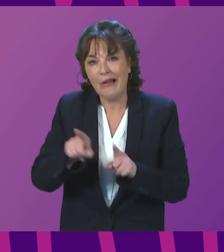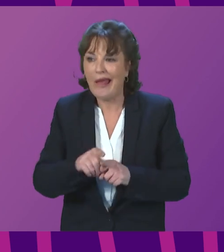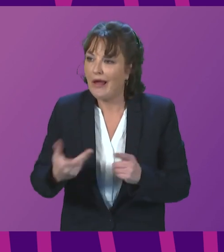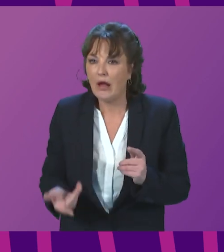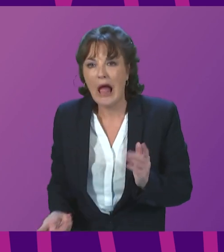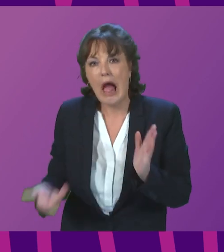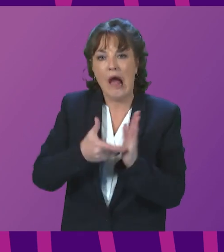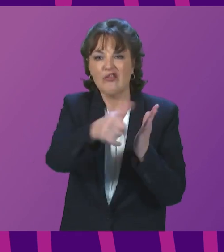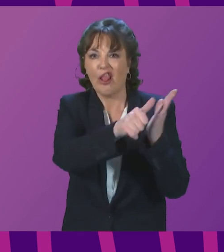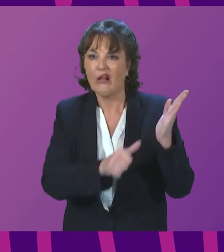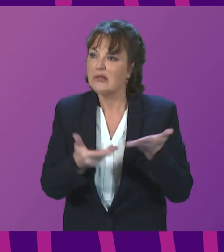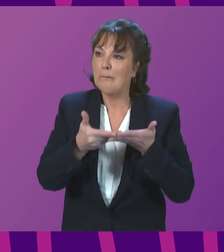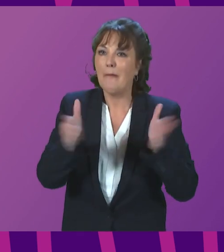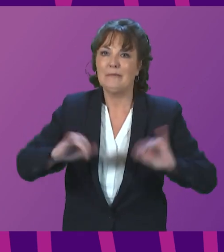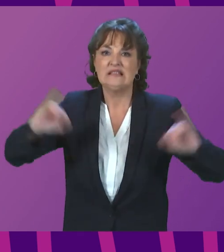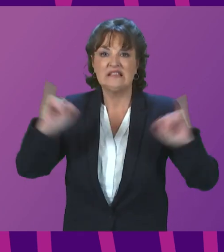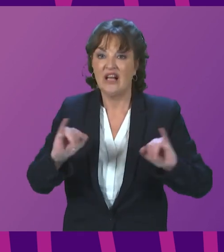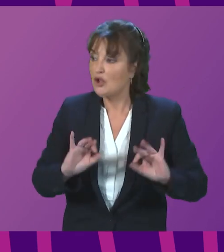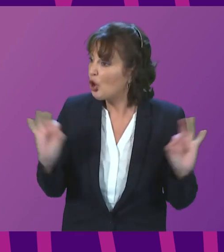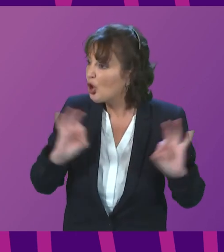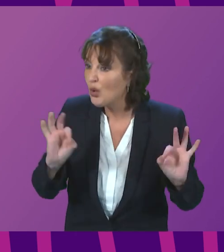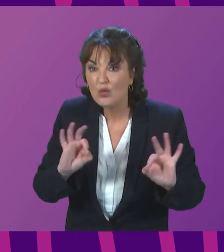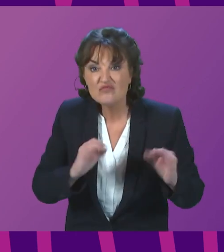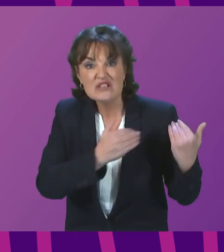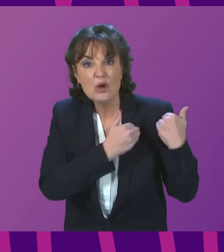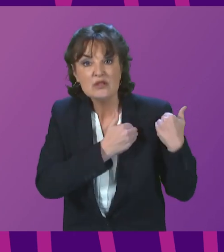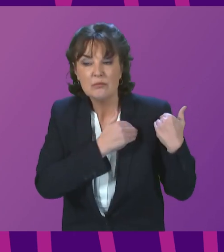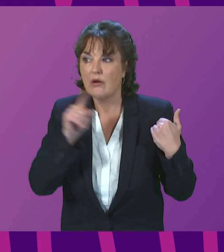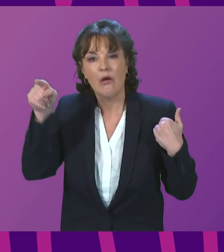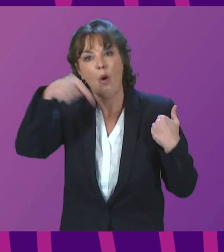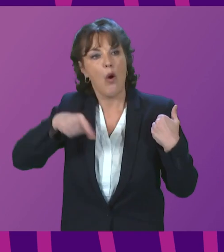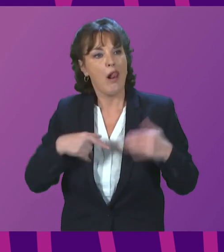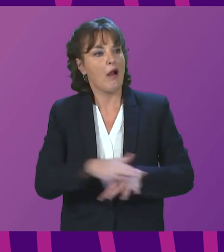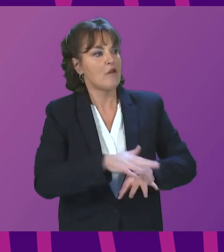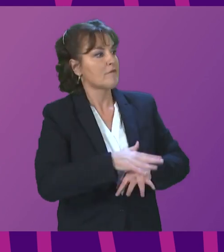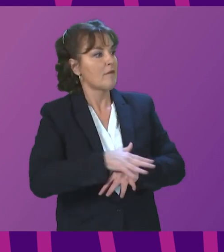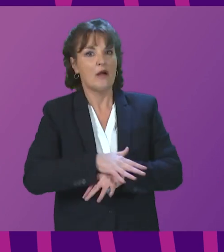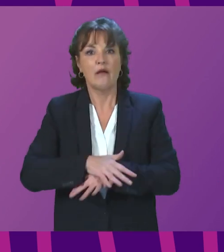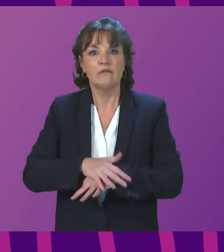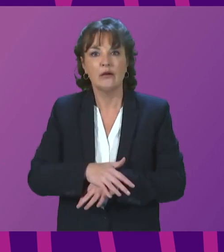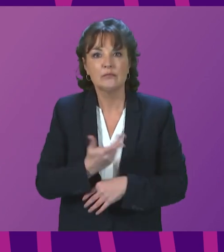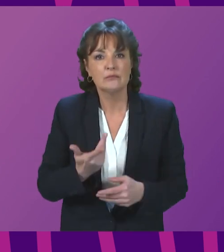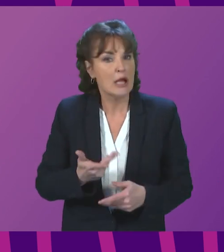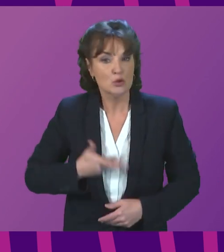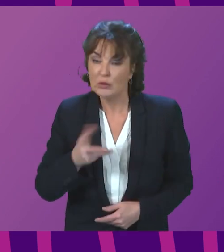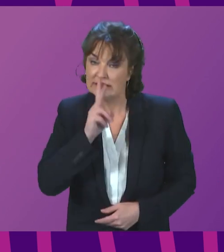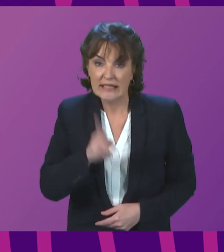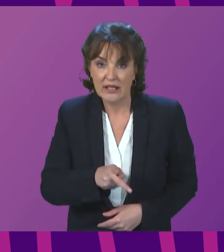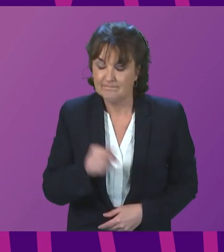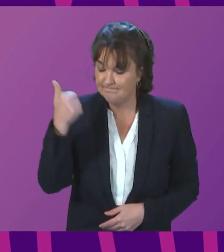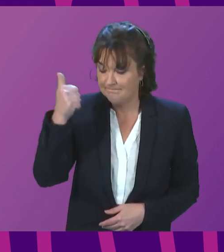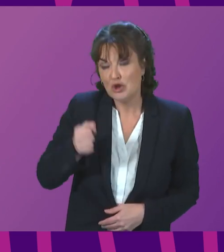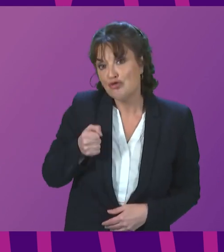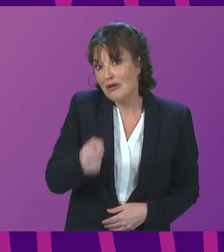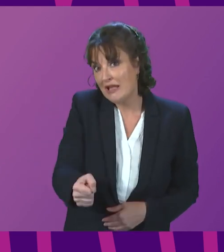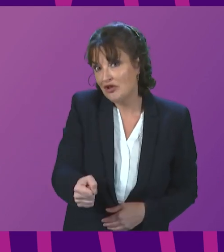in Scotland, where no one is held to account and where institutions protect themselves rather than the public. As Kevin Lindsay from ASLEFT, the